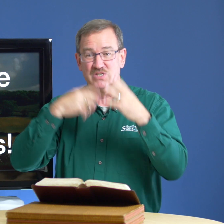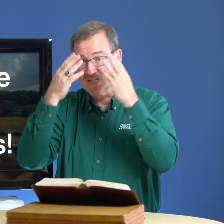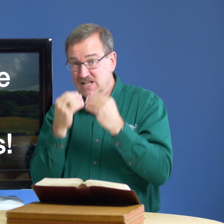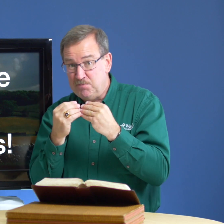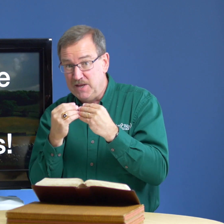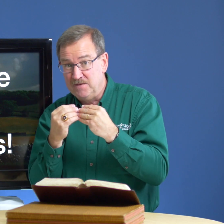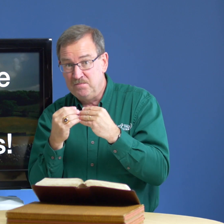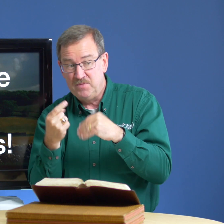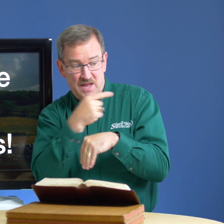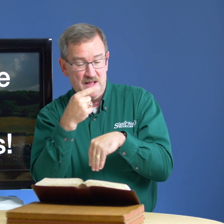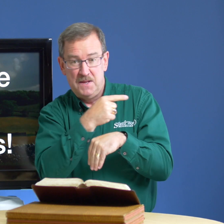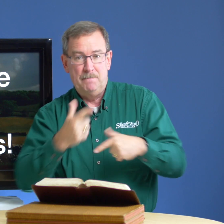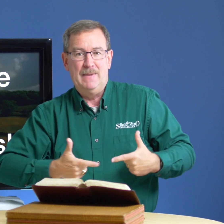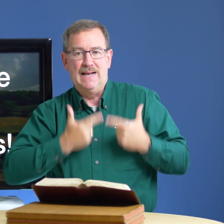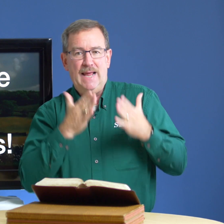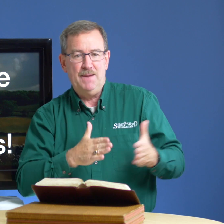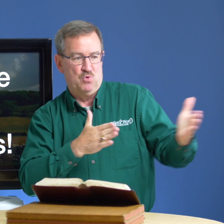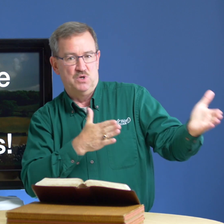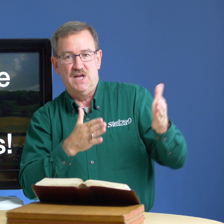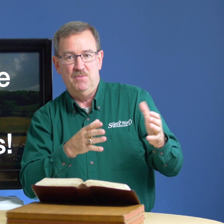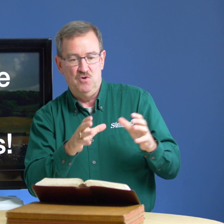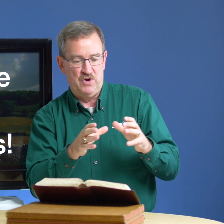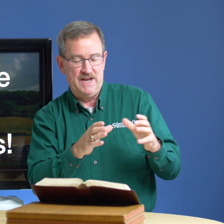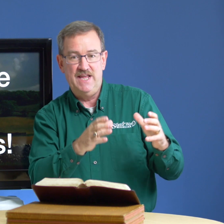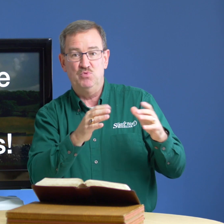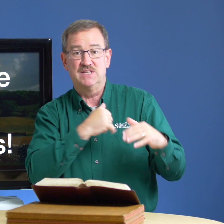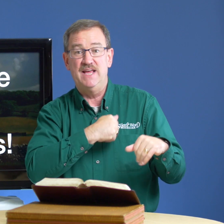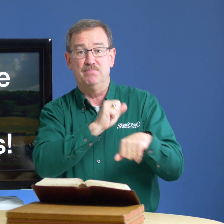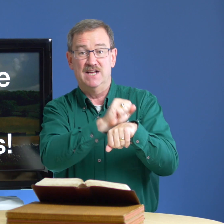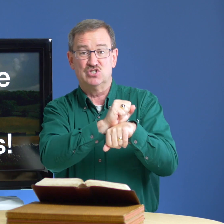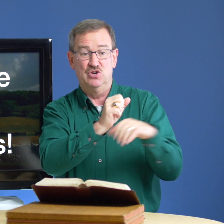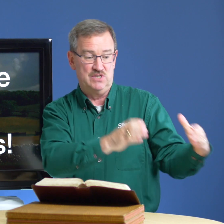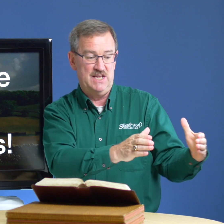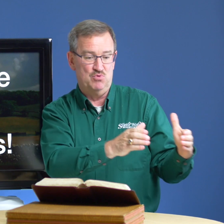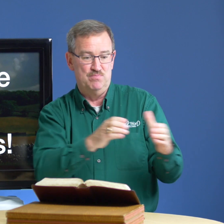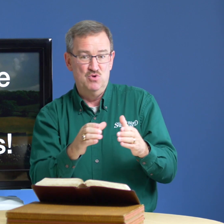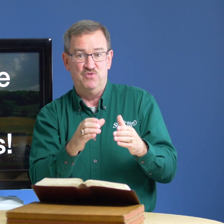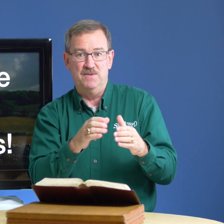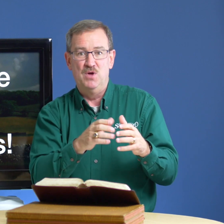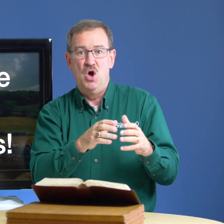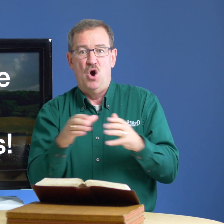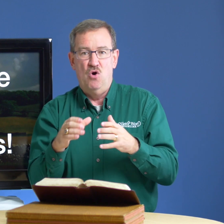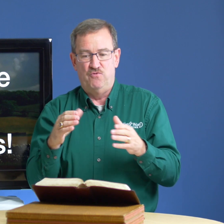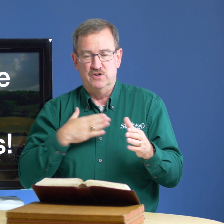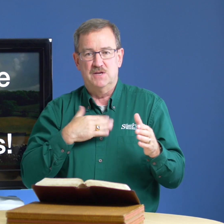was sleeping my neighbor would come over and he would take my stones and he would move them over to